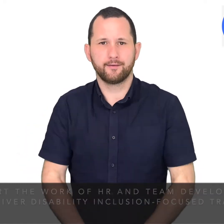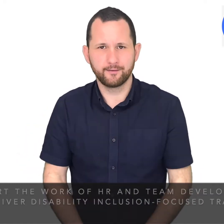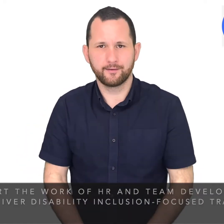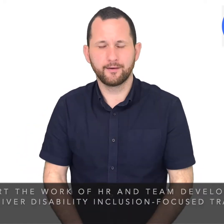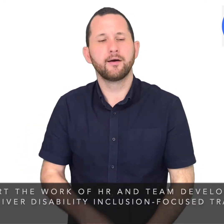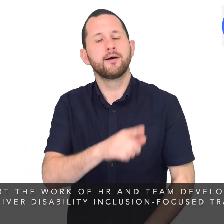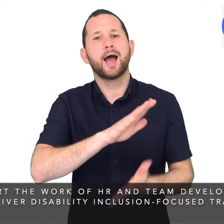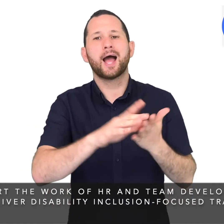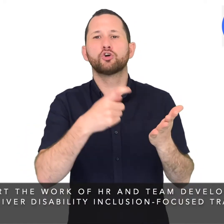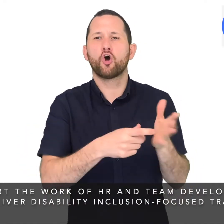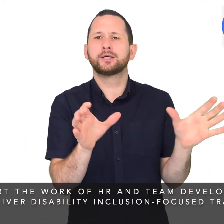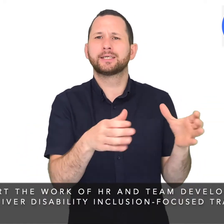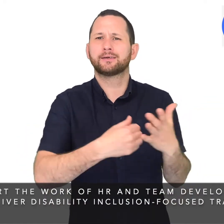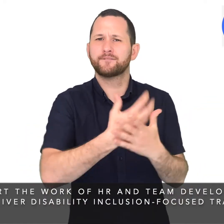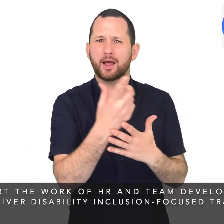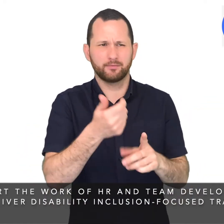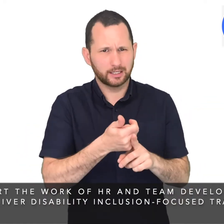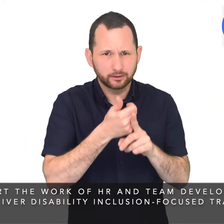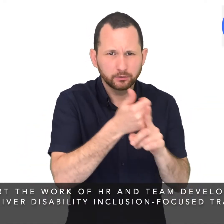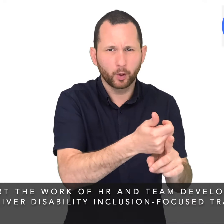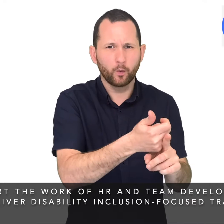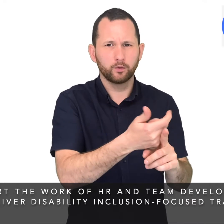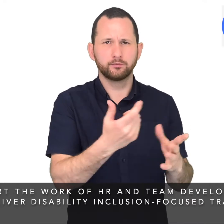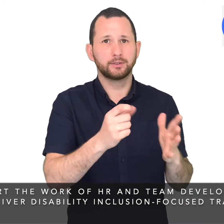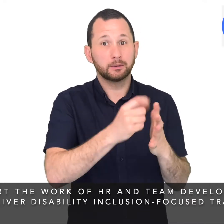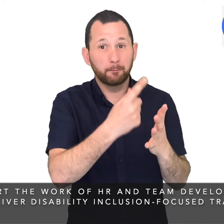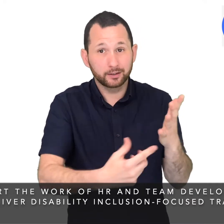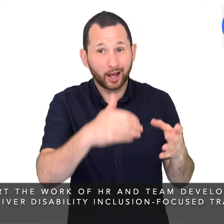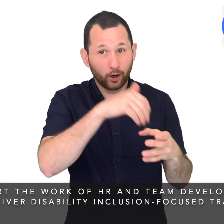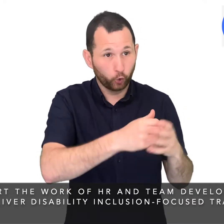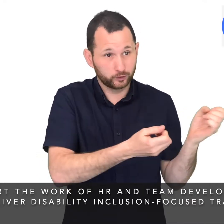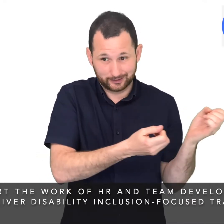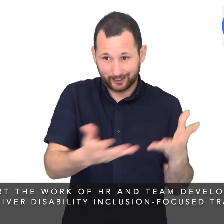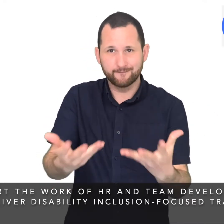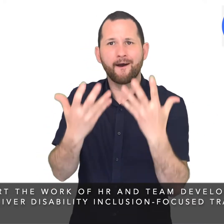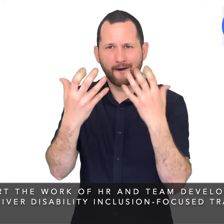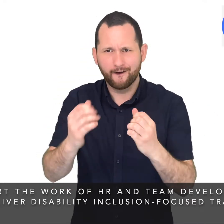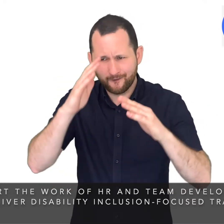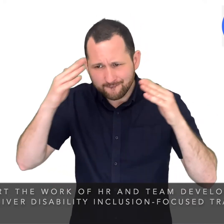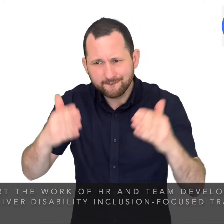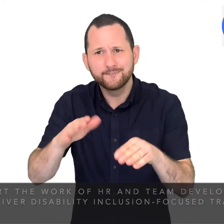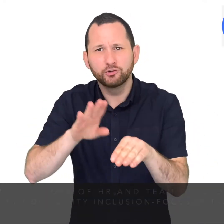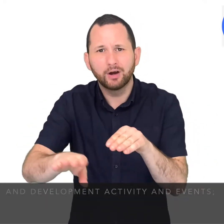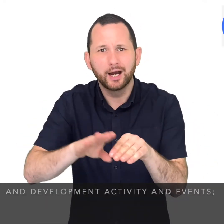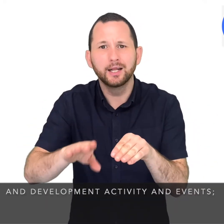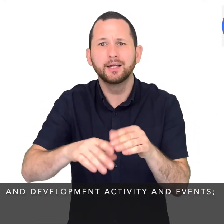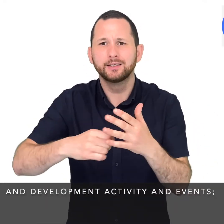Support the work of HR and Team Development to deliver Disability Inclusion Focused Training and development